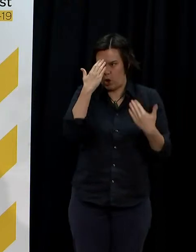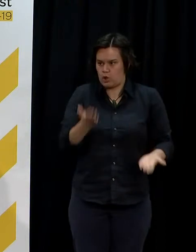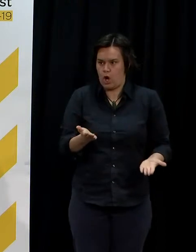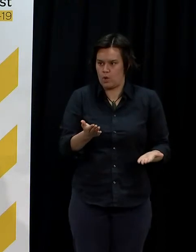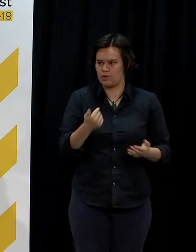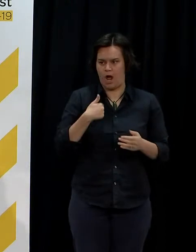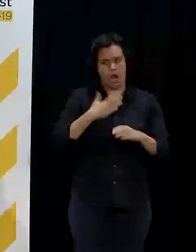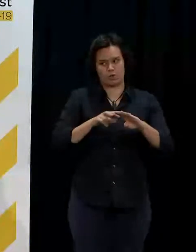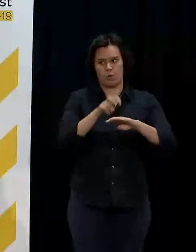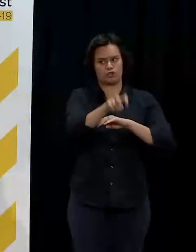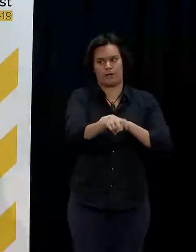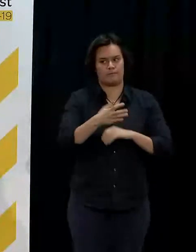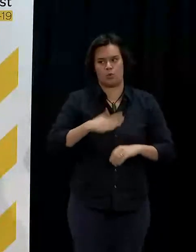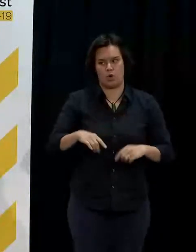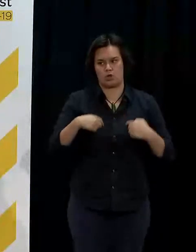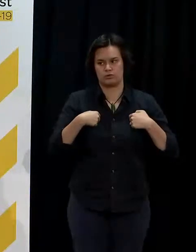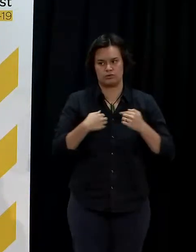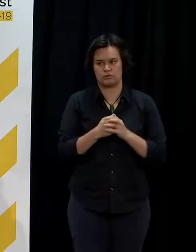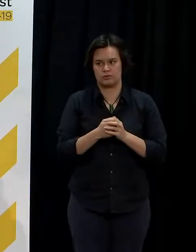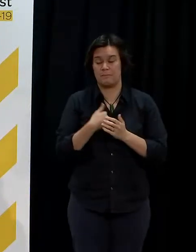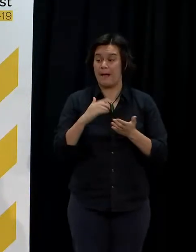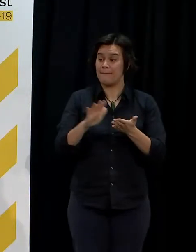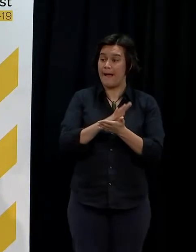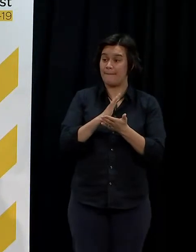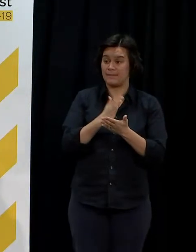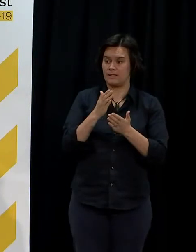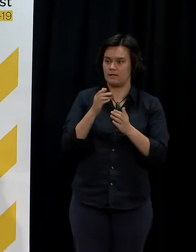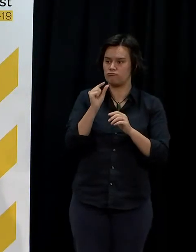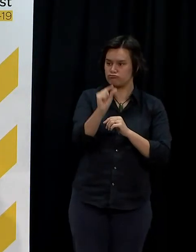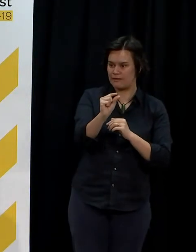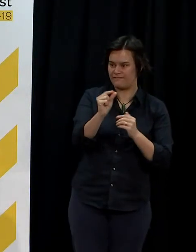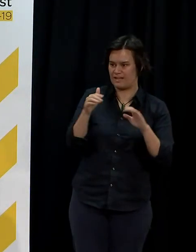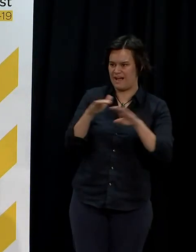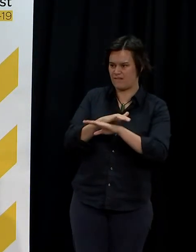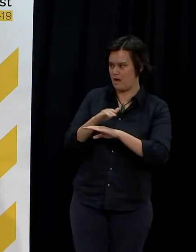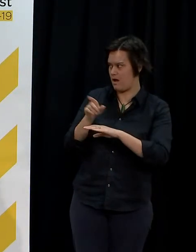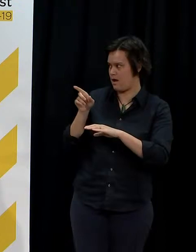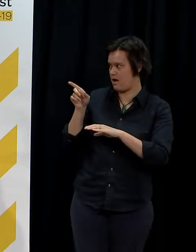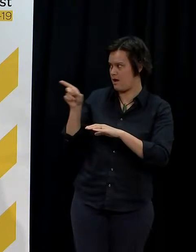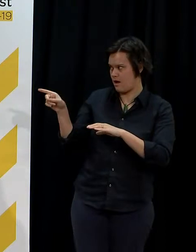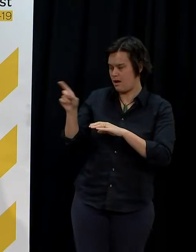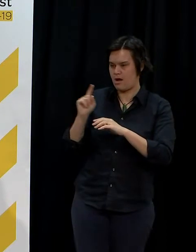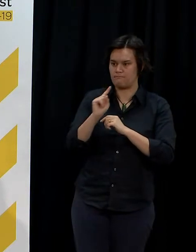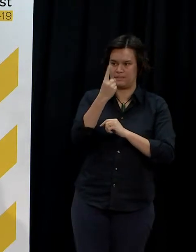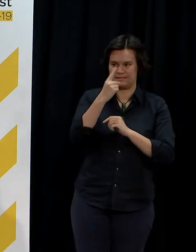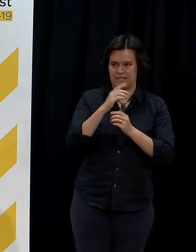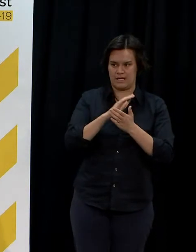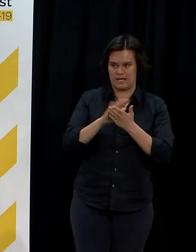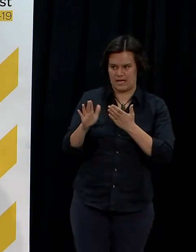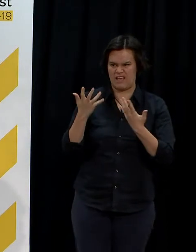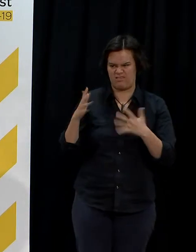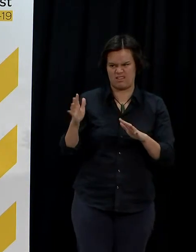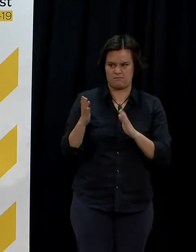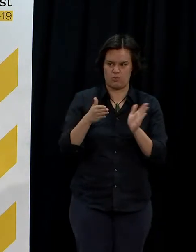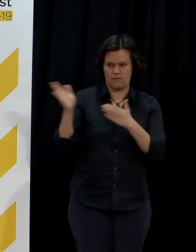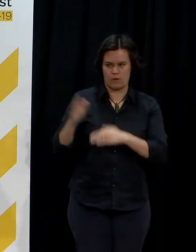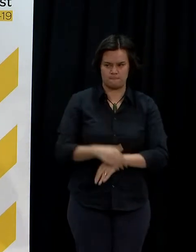far in advance of the question. I'm happy to pass over briefly to Minister Henaire. I might be to see if there's any more for him and then we'll move on to general.